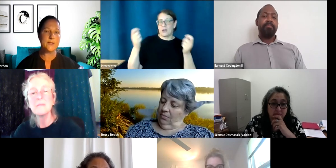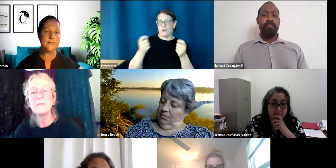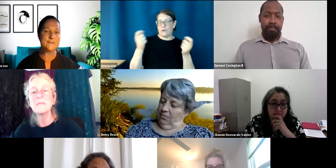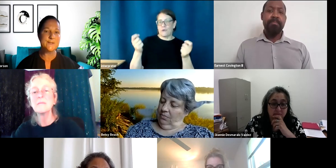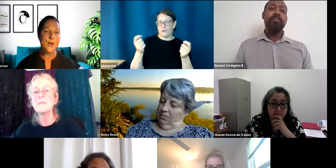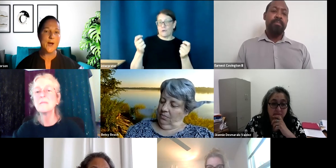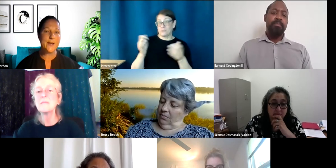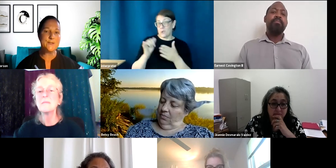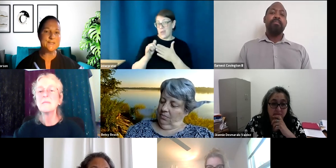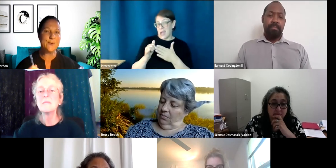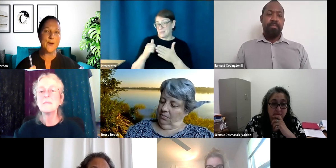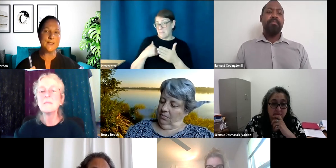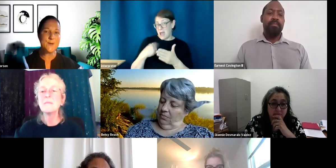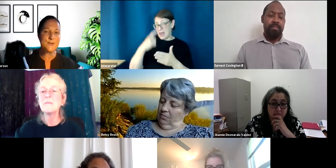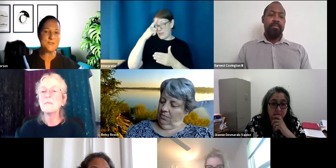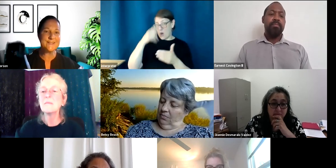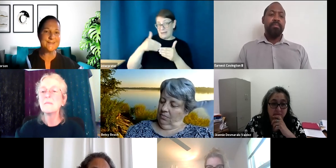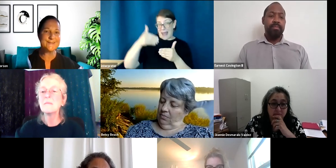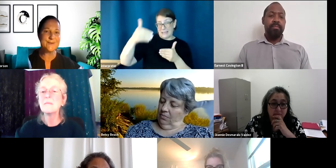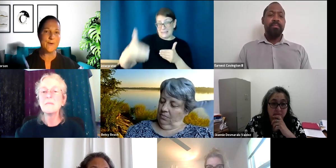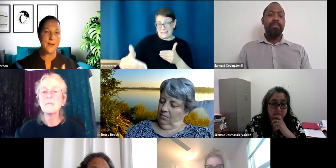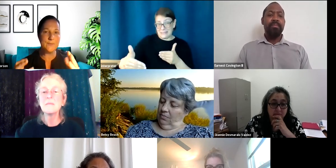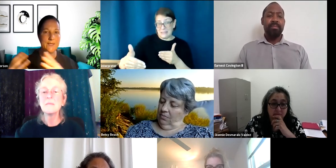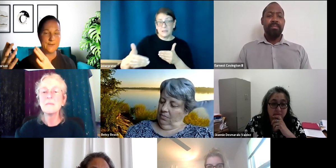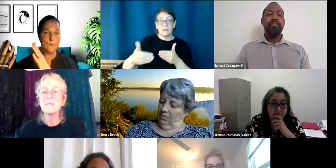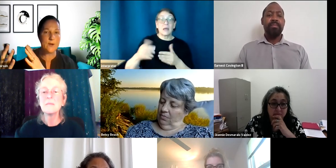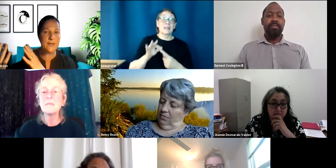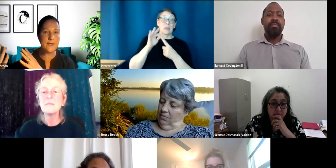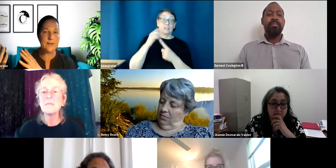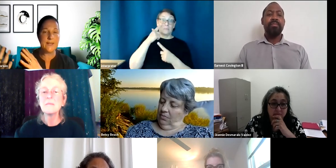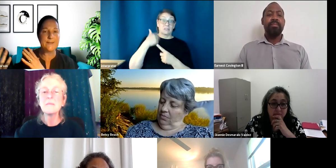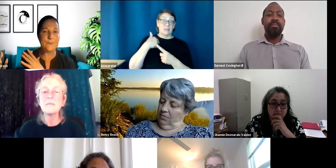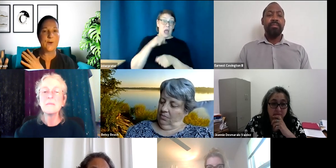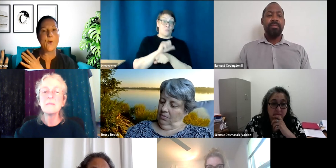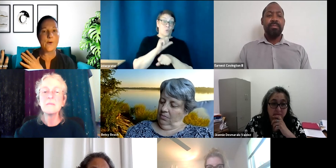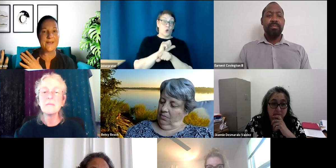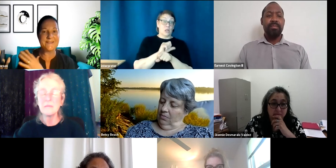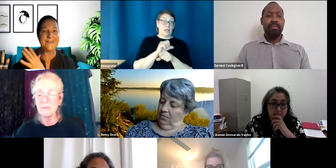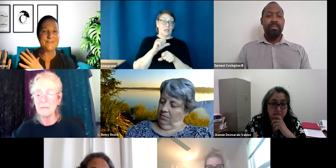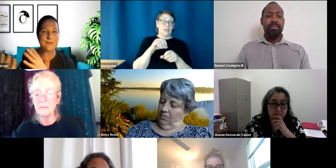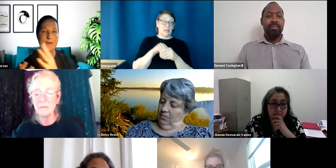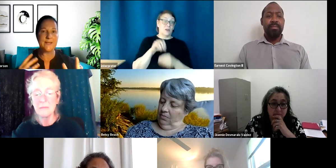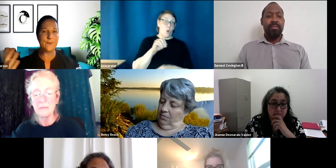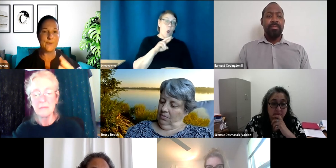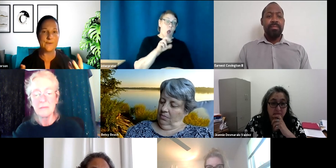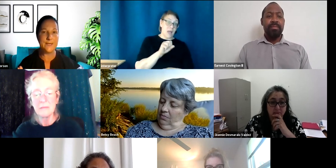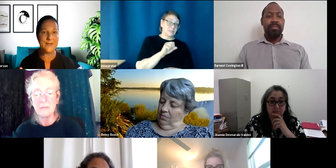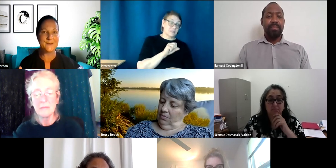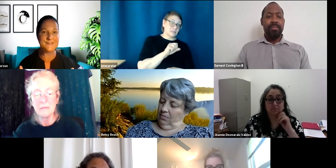thought is. You see all, especially since, you know, I'm working in where ORS is. So I get all their emails.